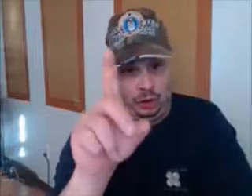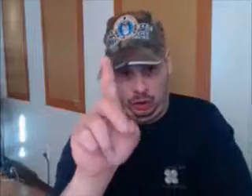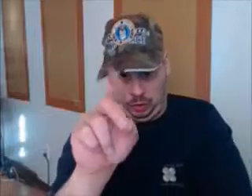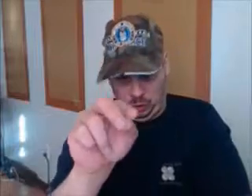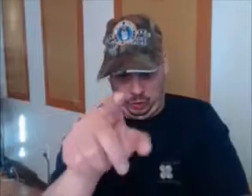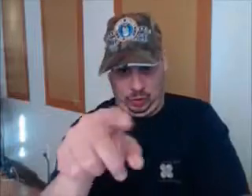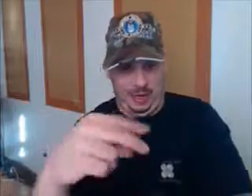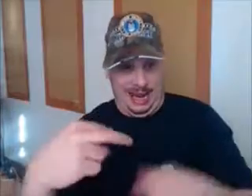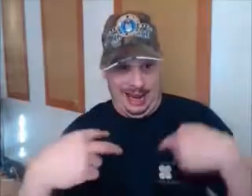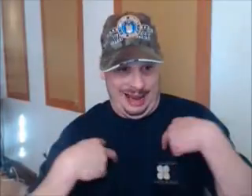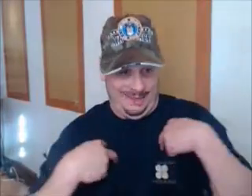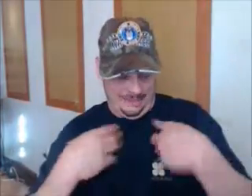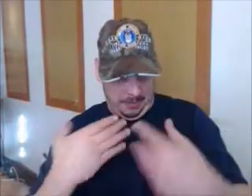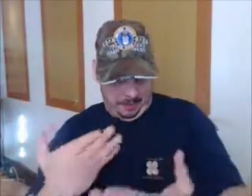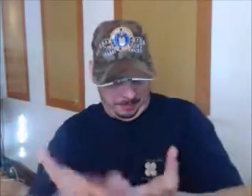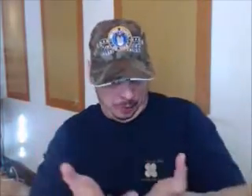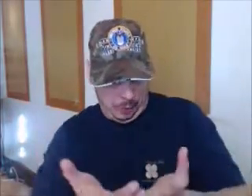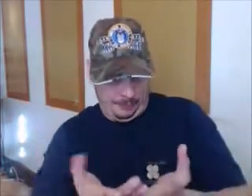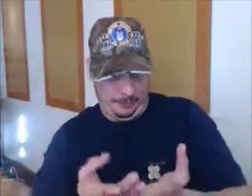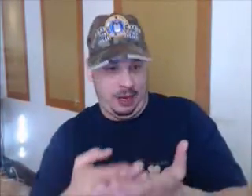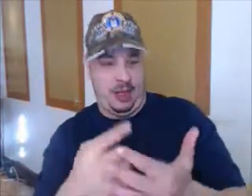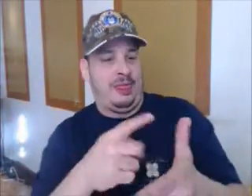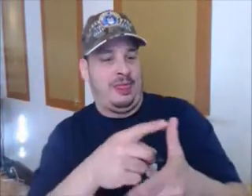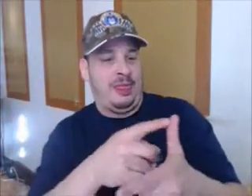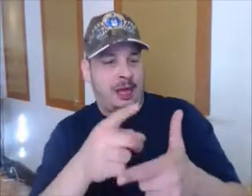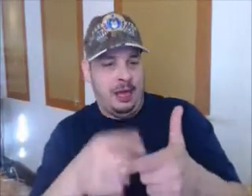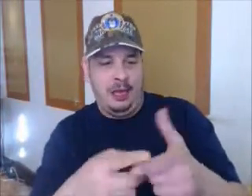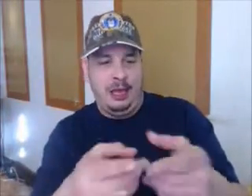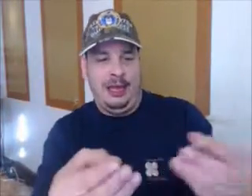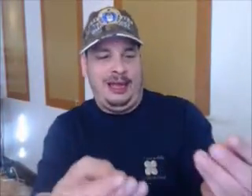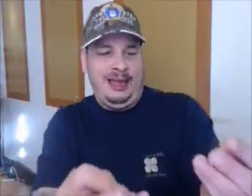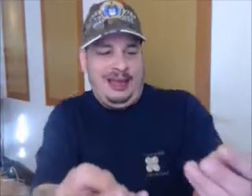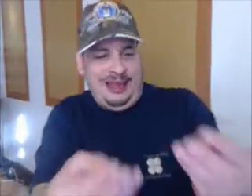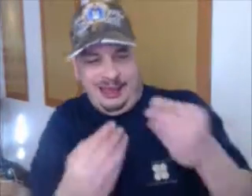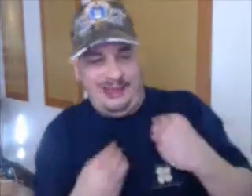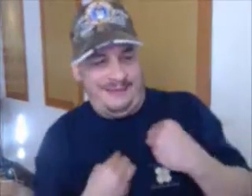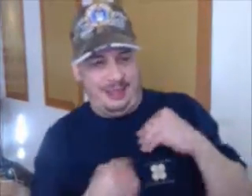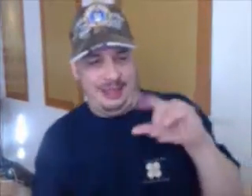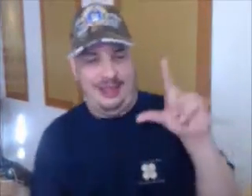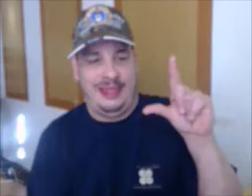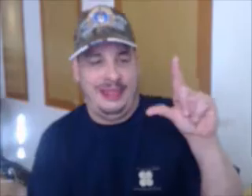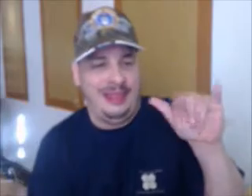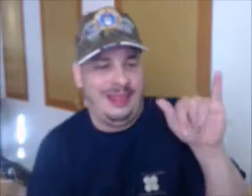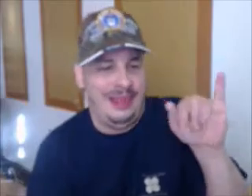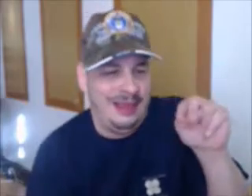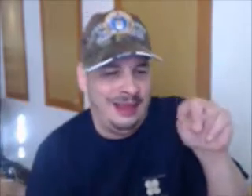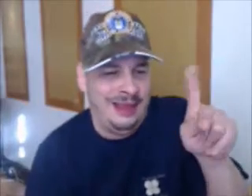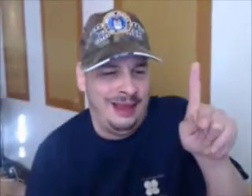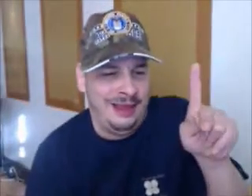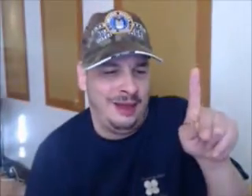Looks like a lot of the douche crews back in town. What do you expect? big black weapon like that could never get carried on.